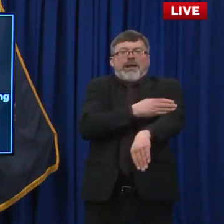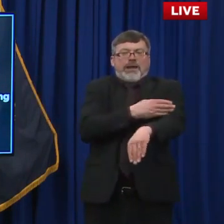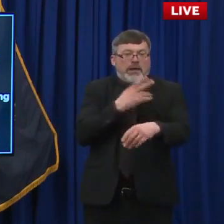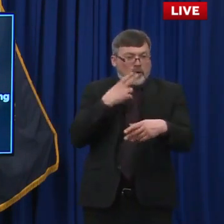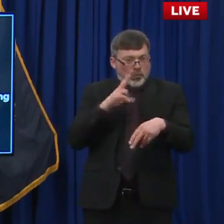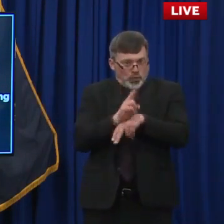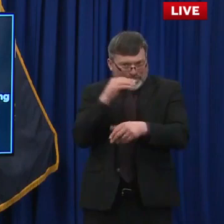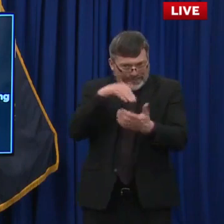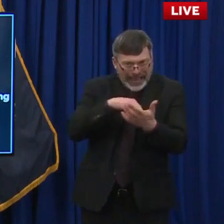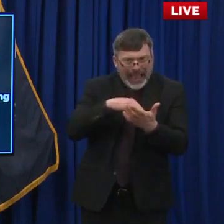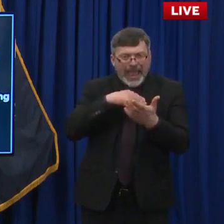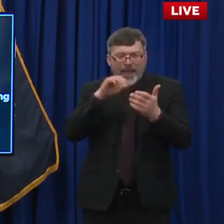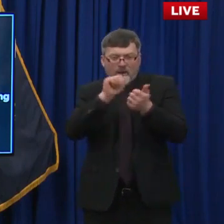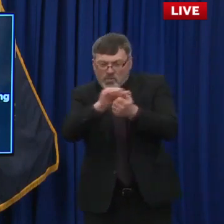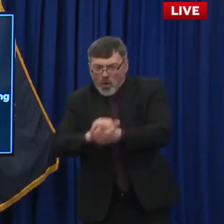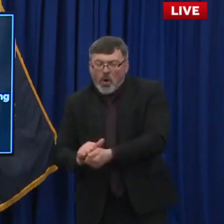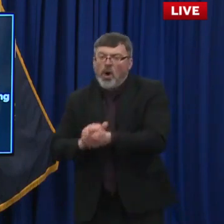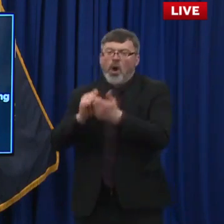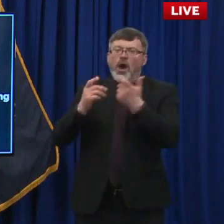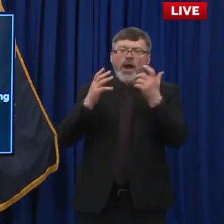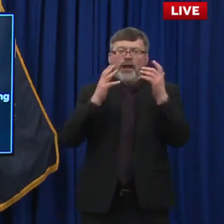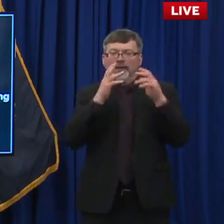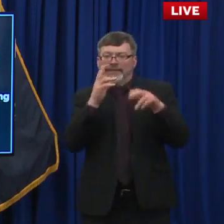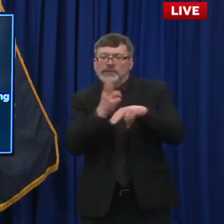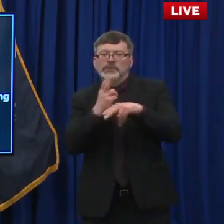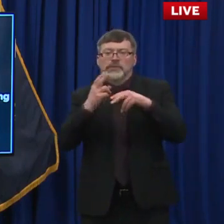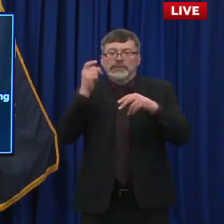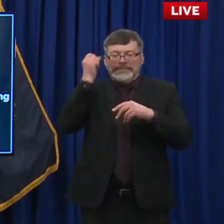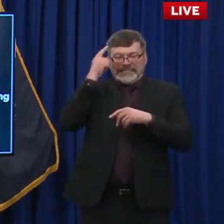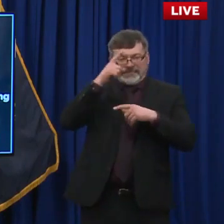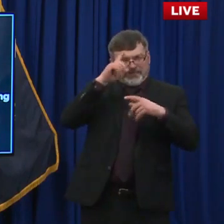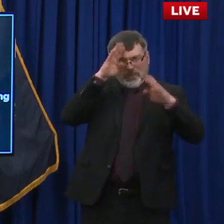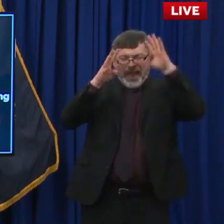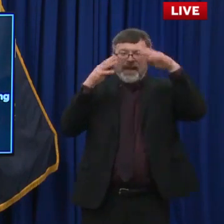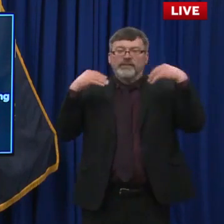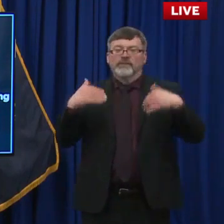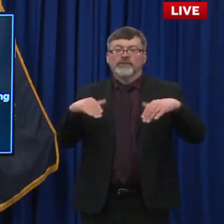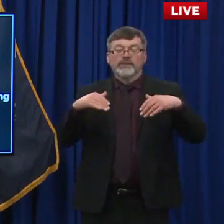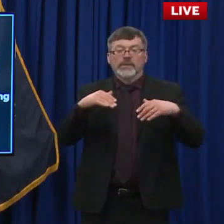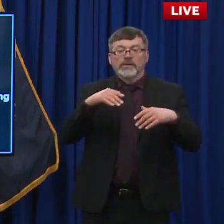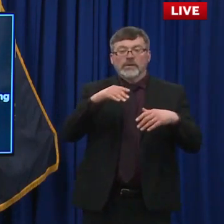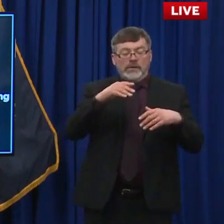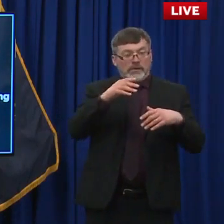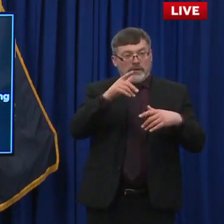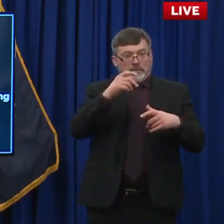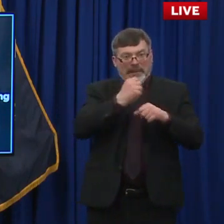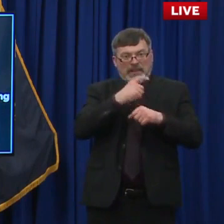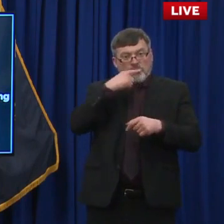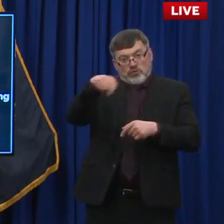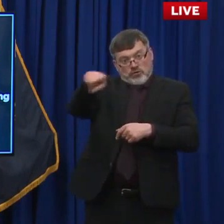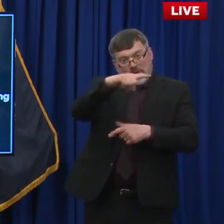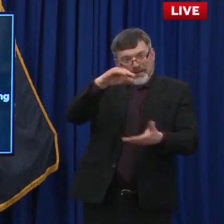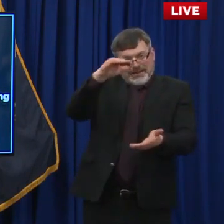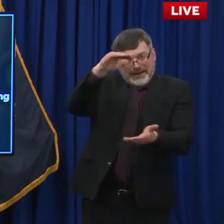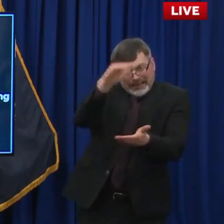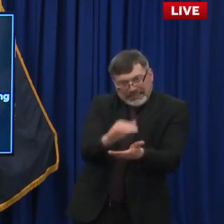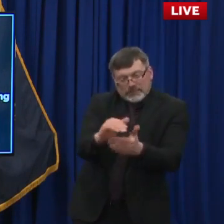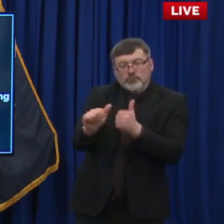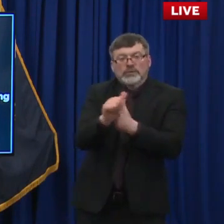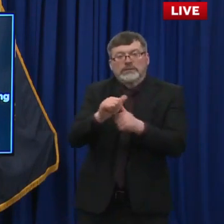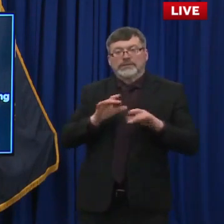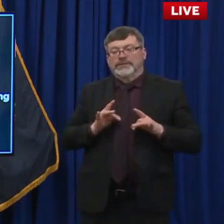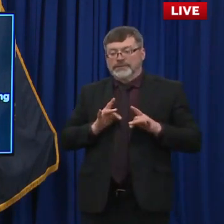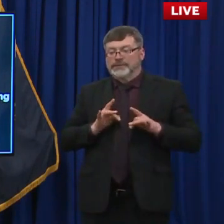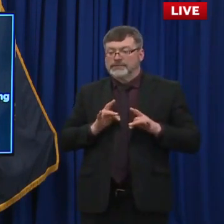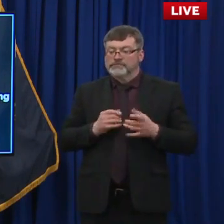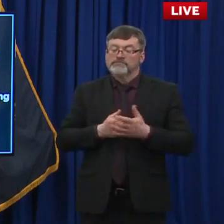they did it in a way to minimize the contamination risk. They did a very good job with that. Um, and while there was a an adequate supply of PPE, um,